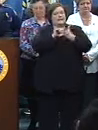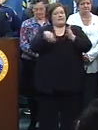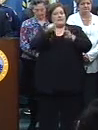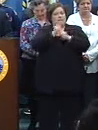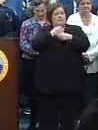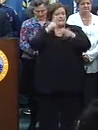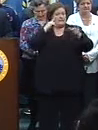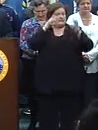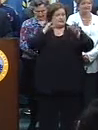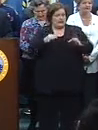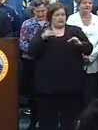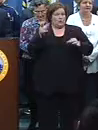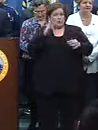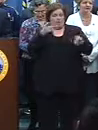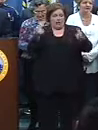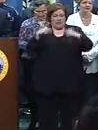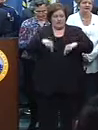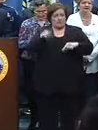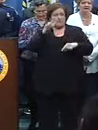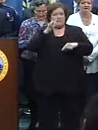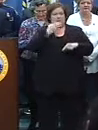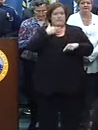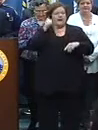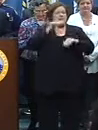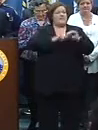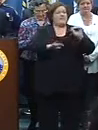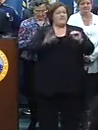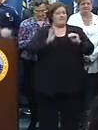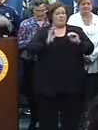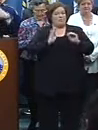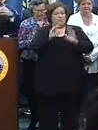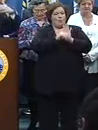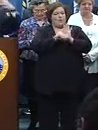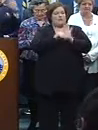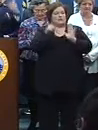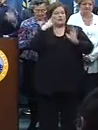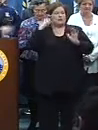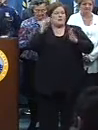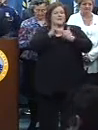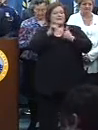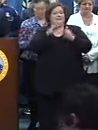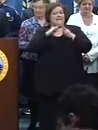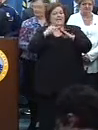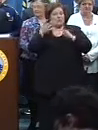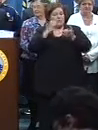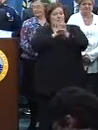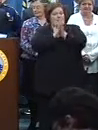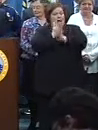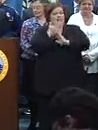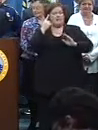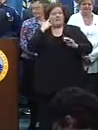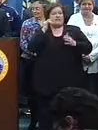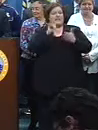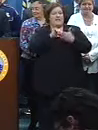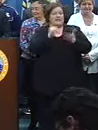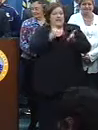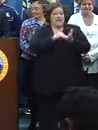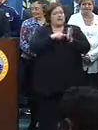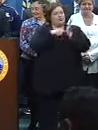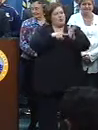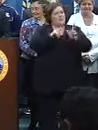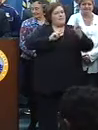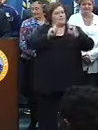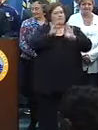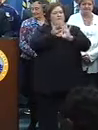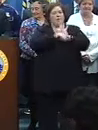that she's going to come back, she's going to be better than she was before, and she's going to dream about the city that she wants to become. And I think this, again, showed that the